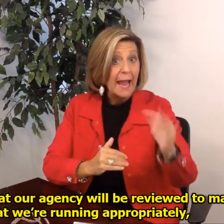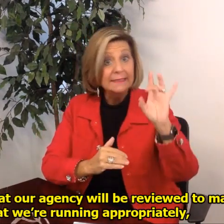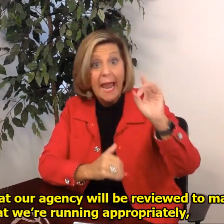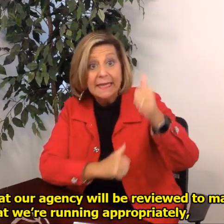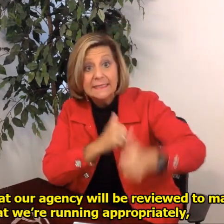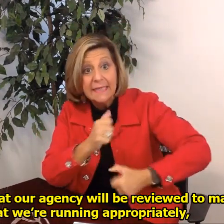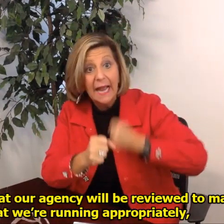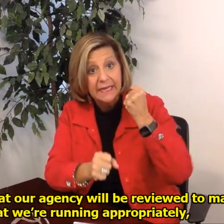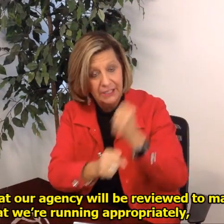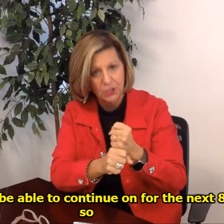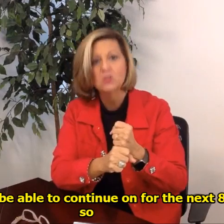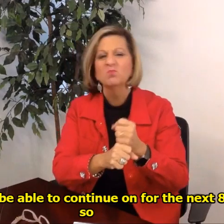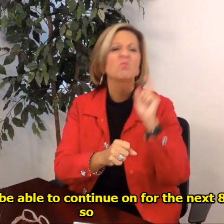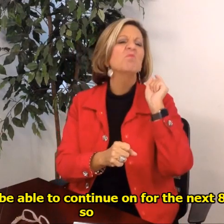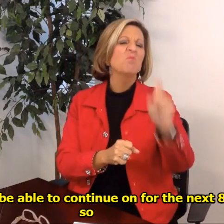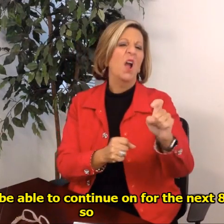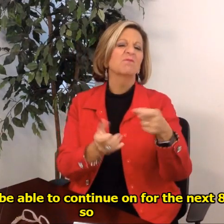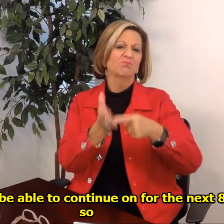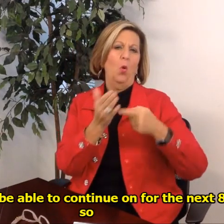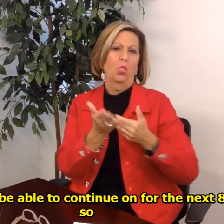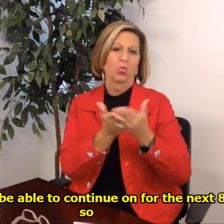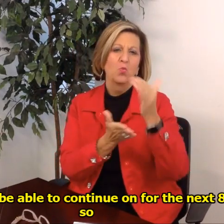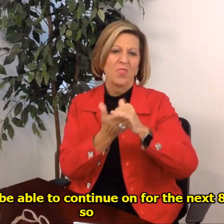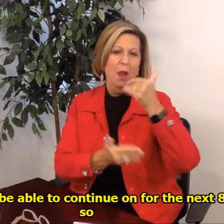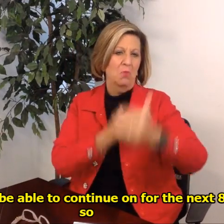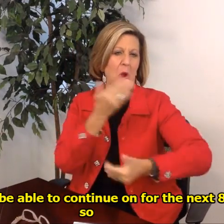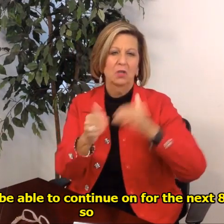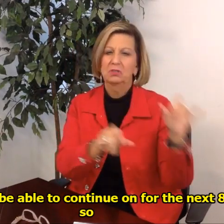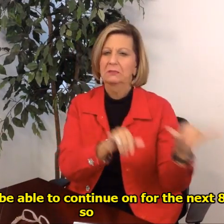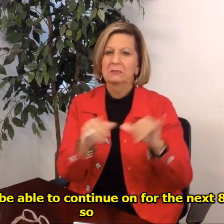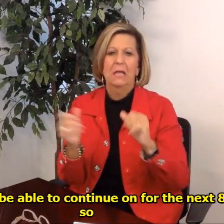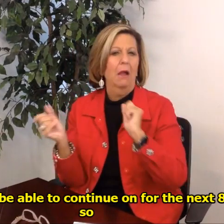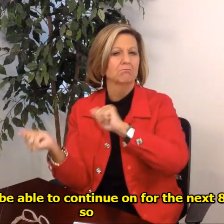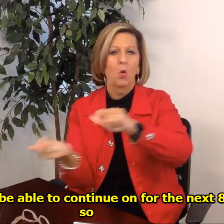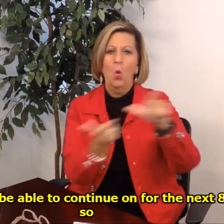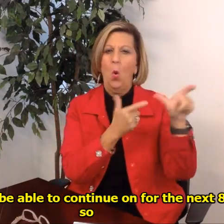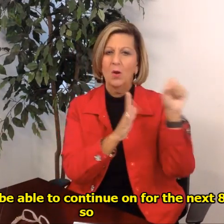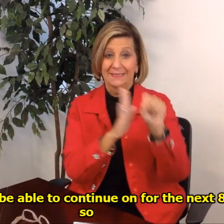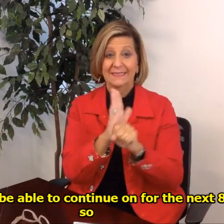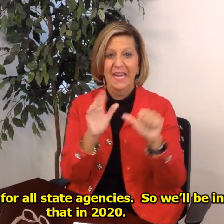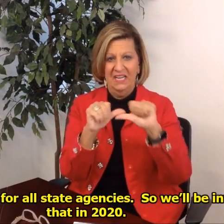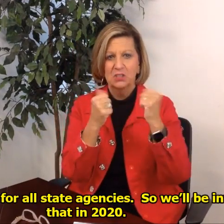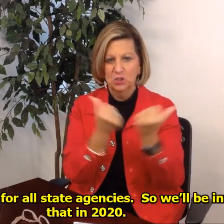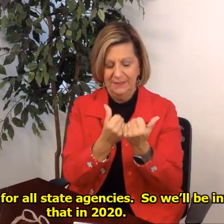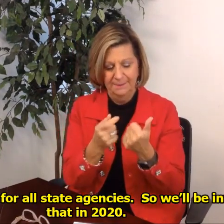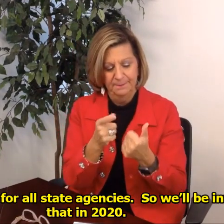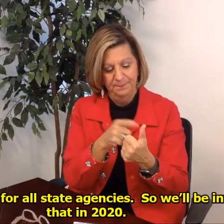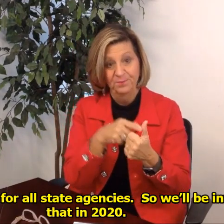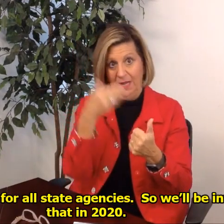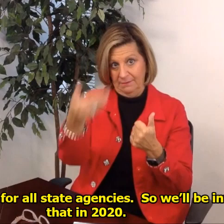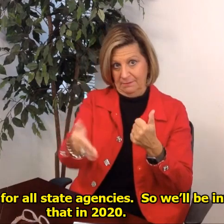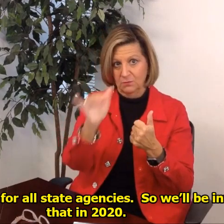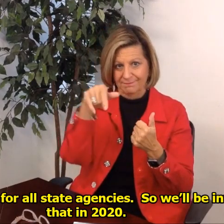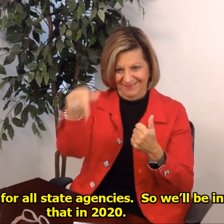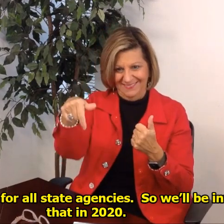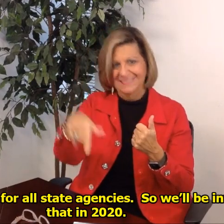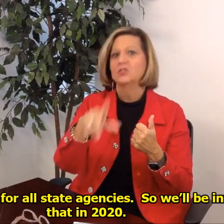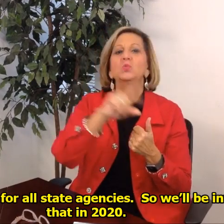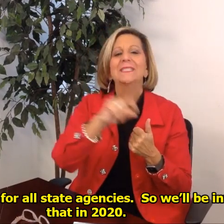running appropriately if we're going to be able to continue on for the next eight years or so and it's standard for all state agencies so we'll be